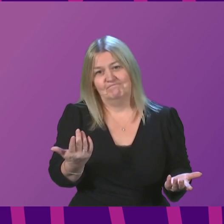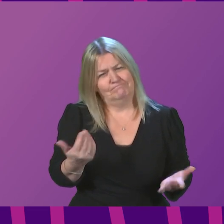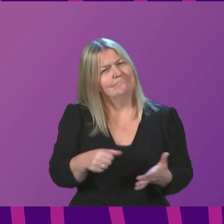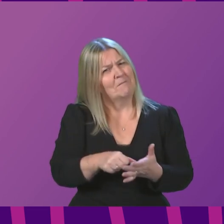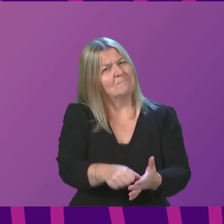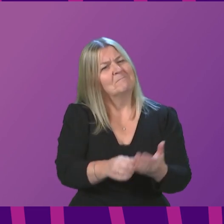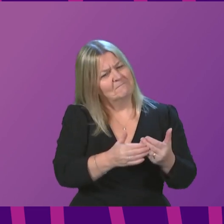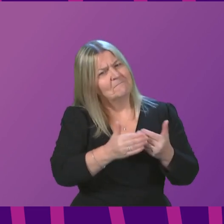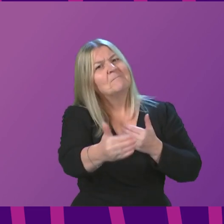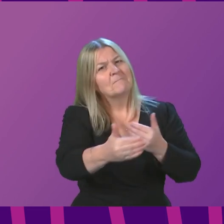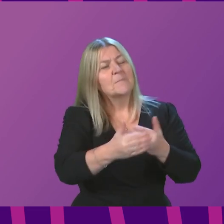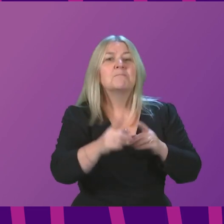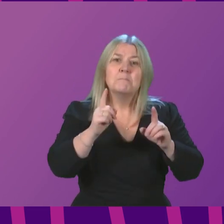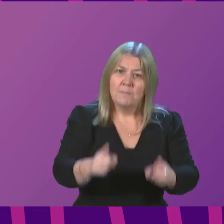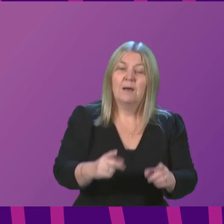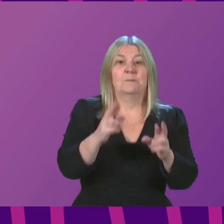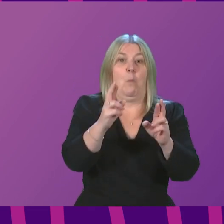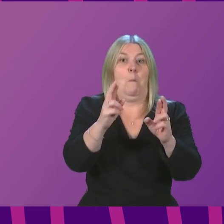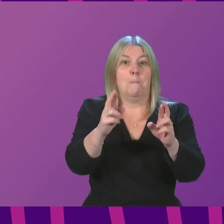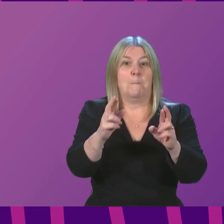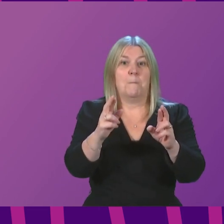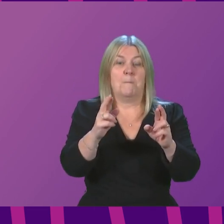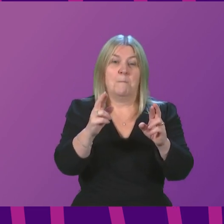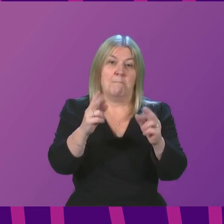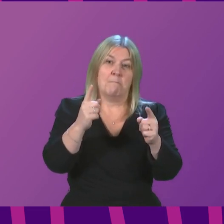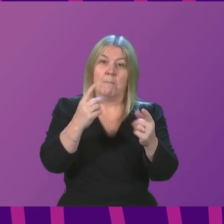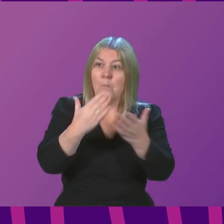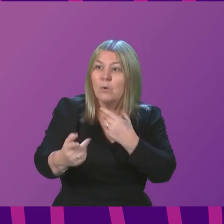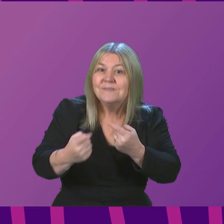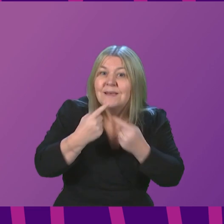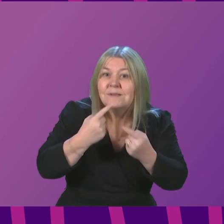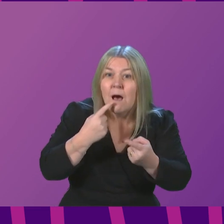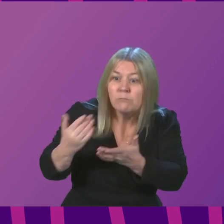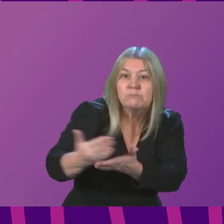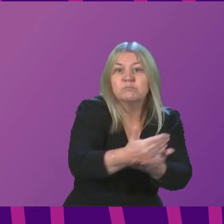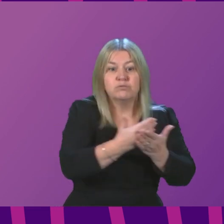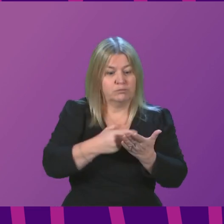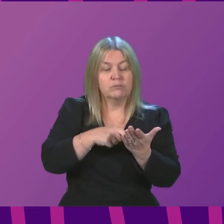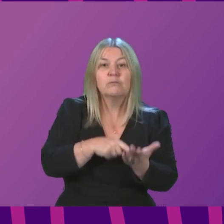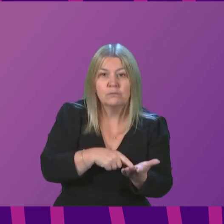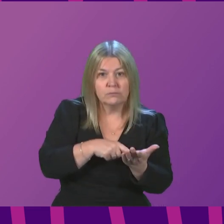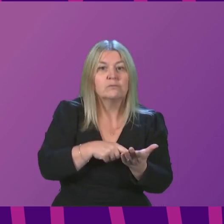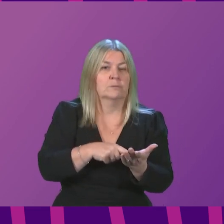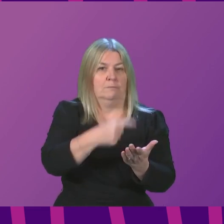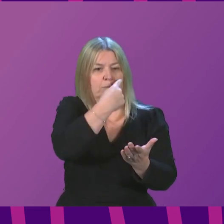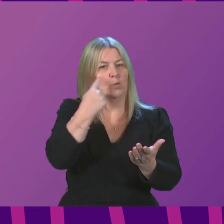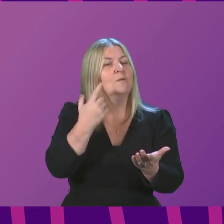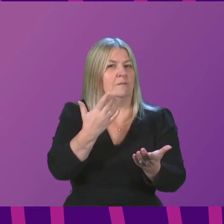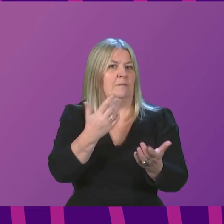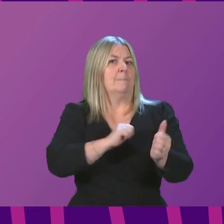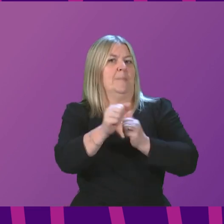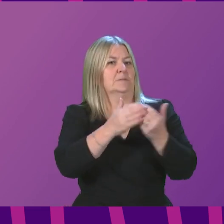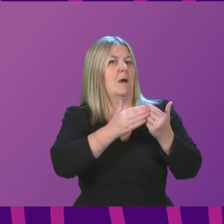do hope that the clearer picture we will have in the next couple of weeks will also prove to be a much more positive picture,